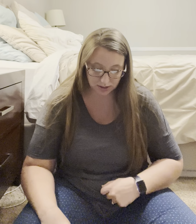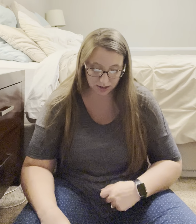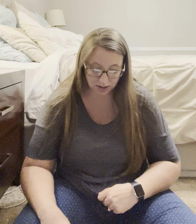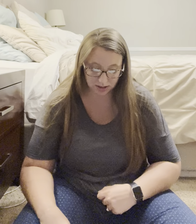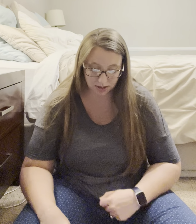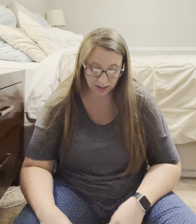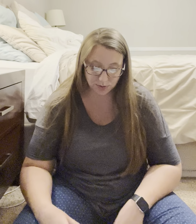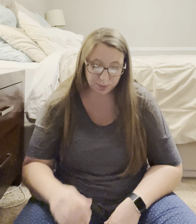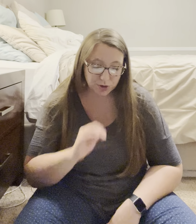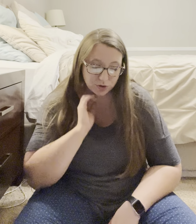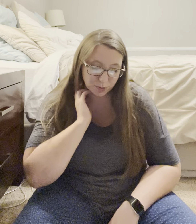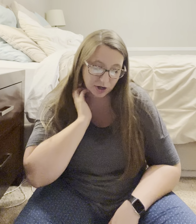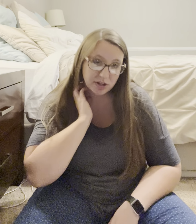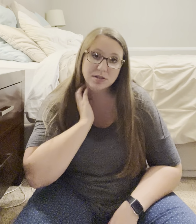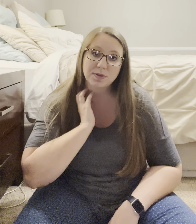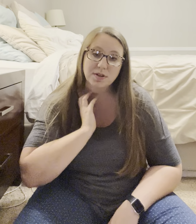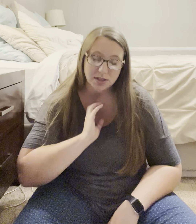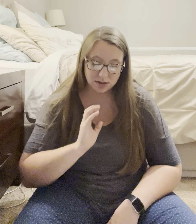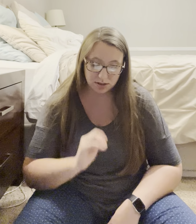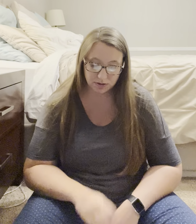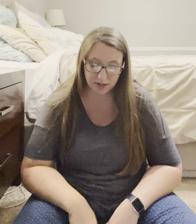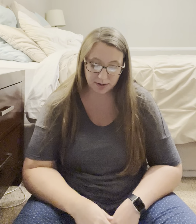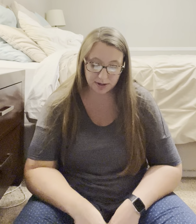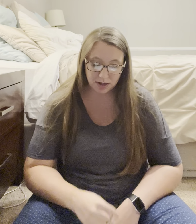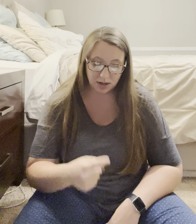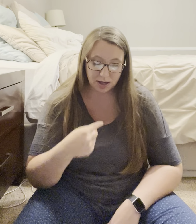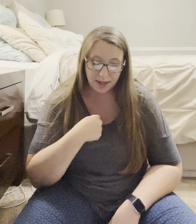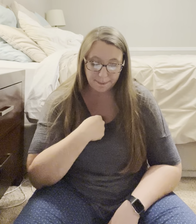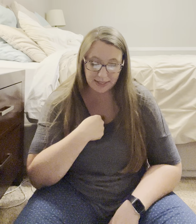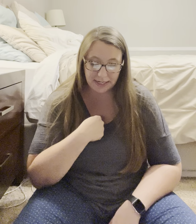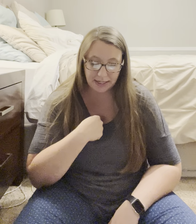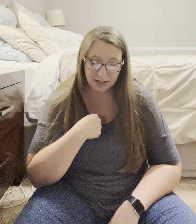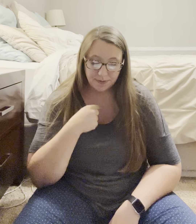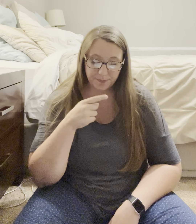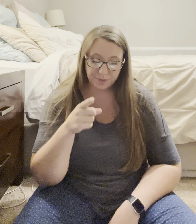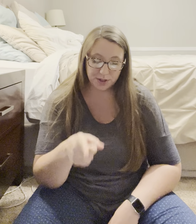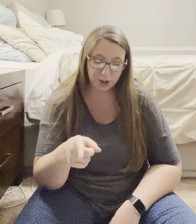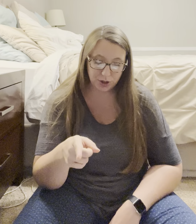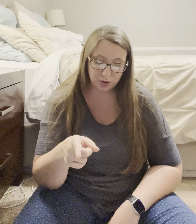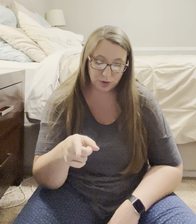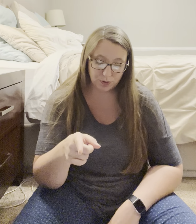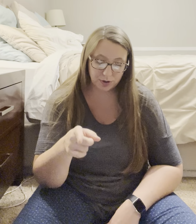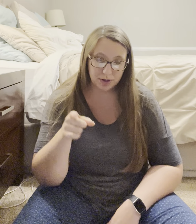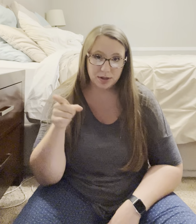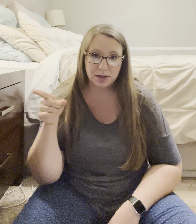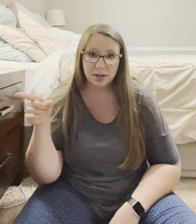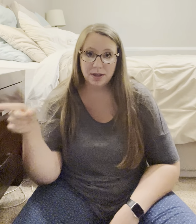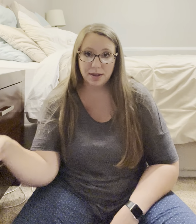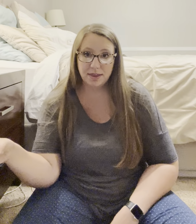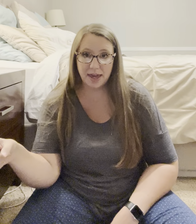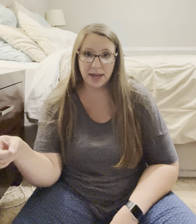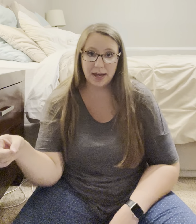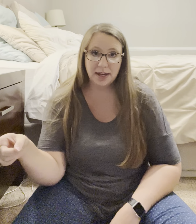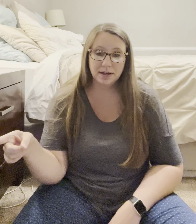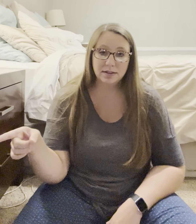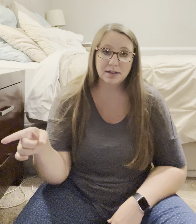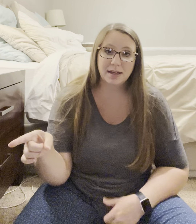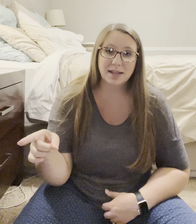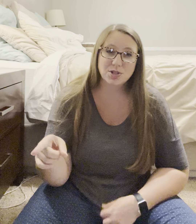the next one. Personal pronouns. We've done this already. But me, you, they. I guess